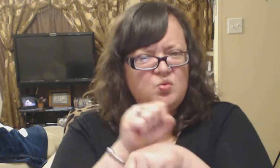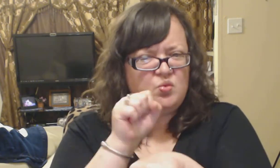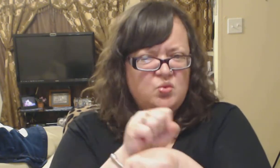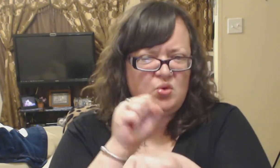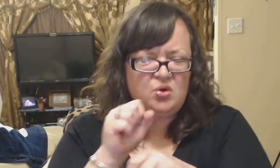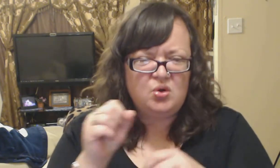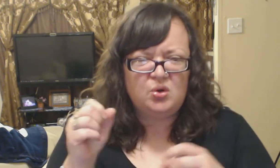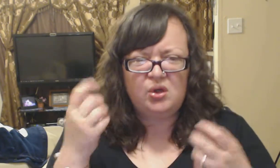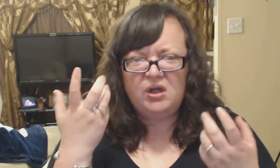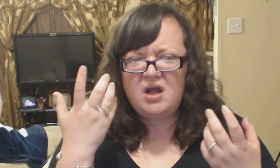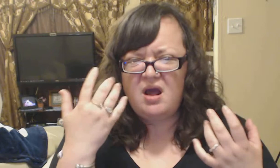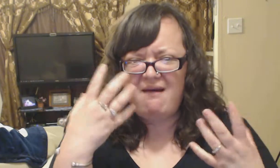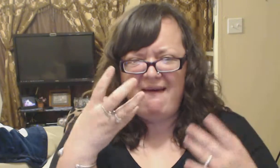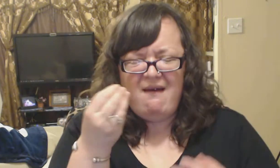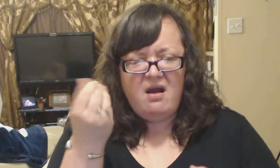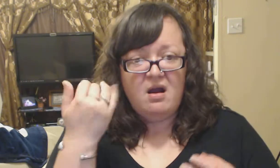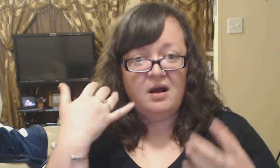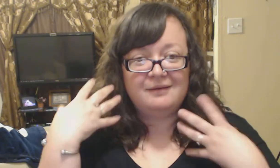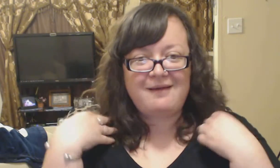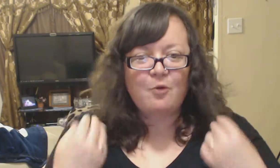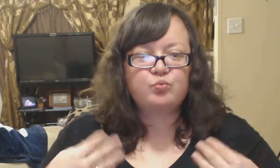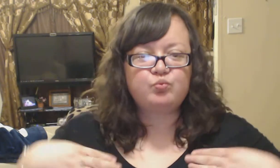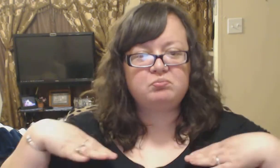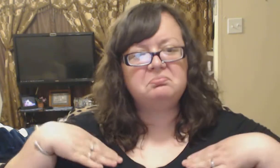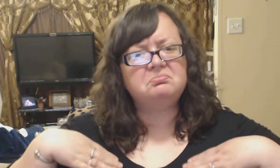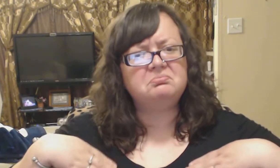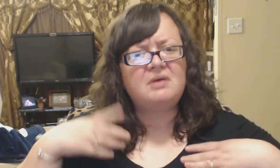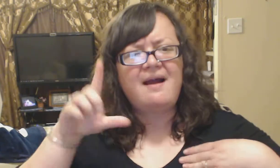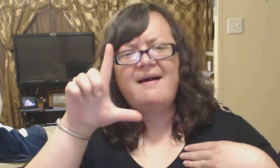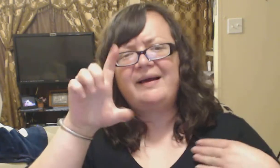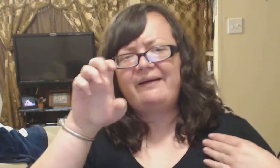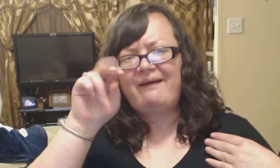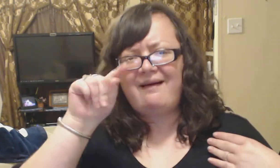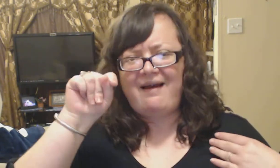yeah, the coming